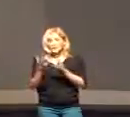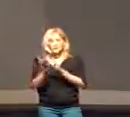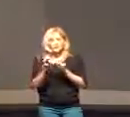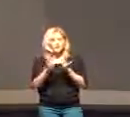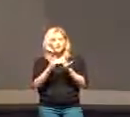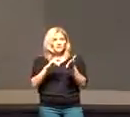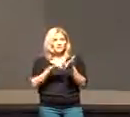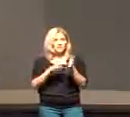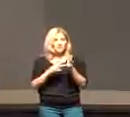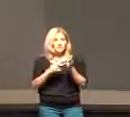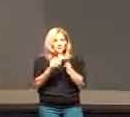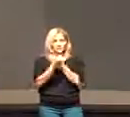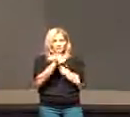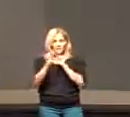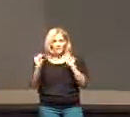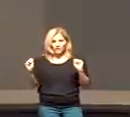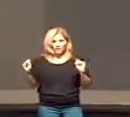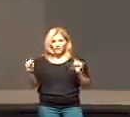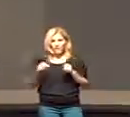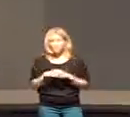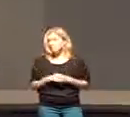means salvation.